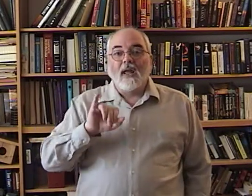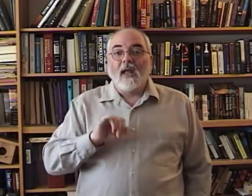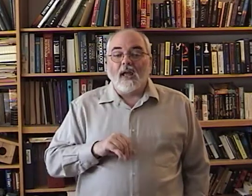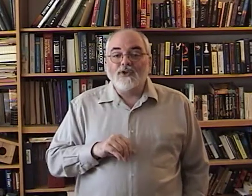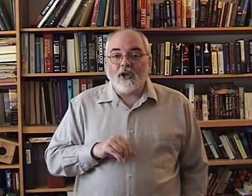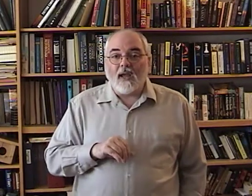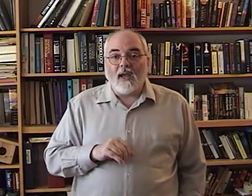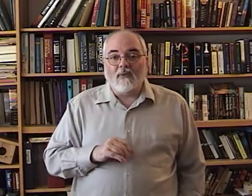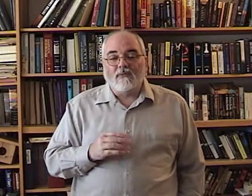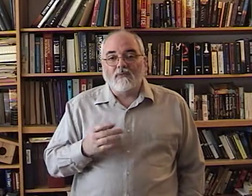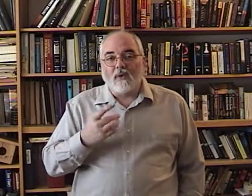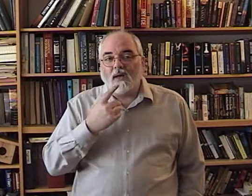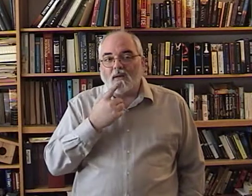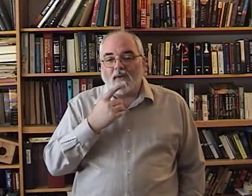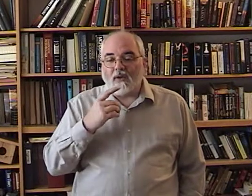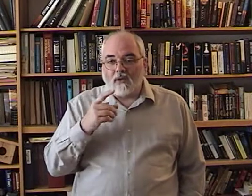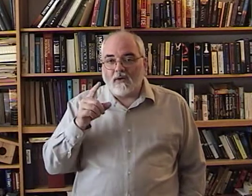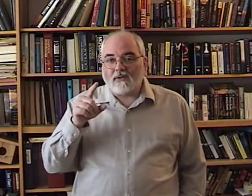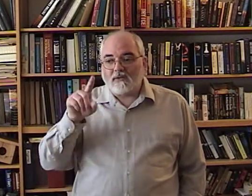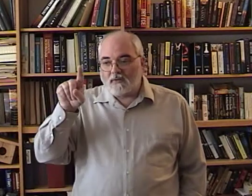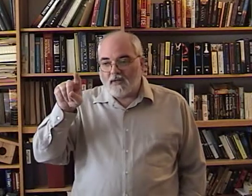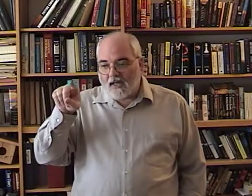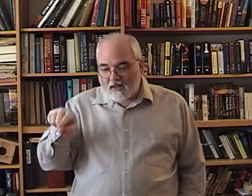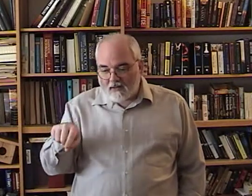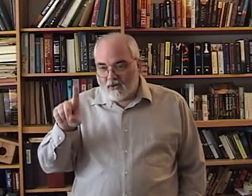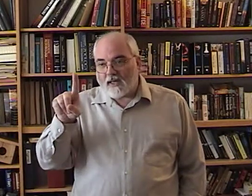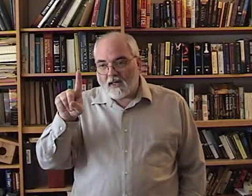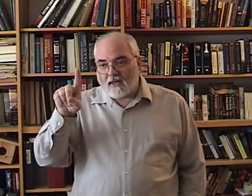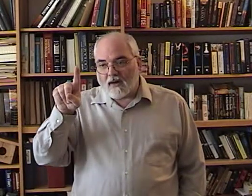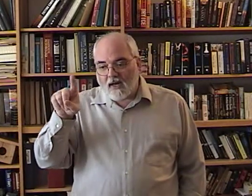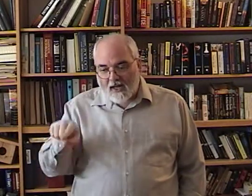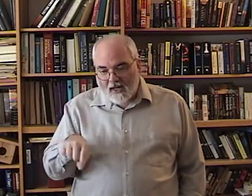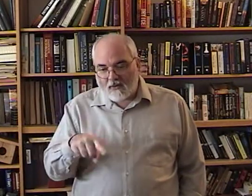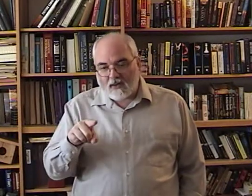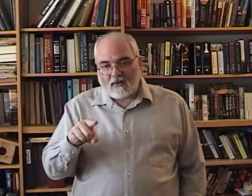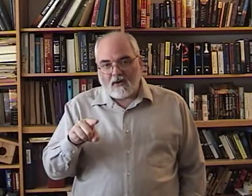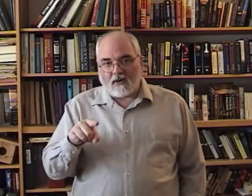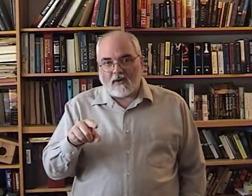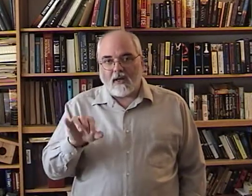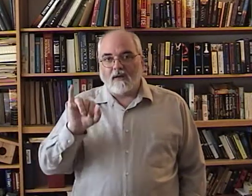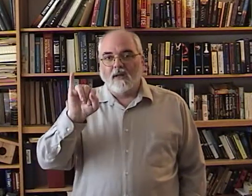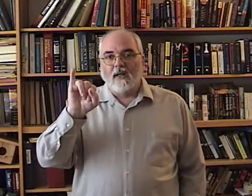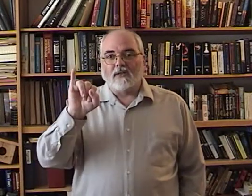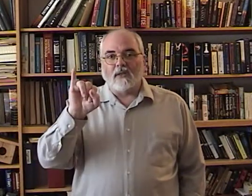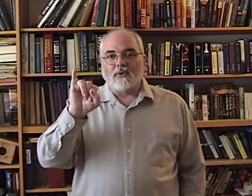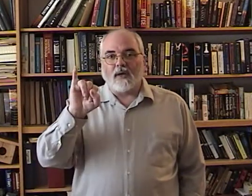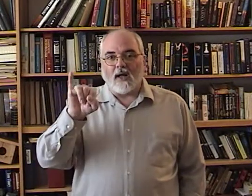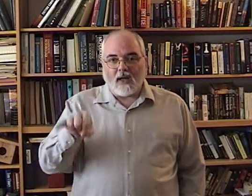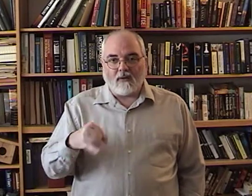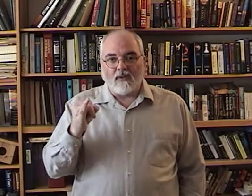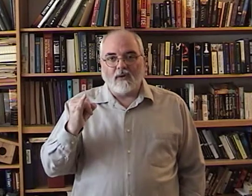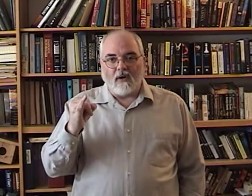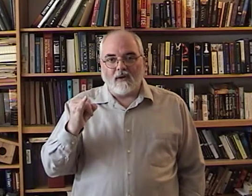A J. Well, if it looks, it kind of looks like a letter I with a hook, right? So, let's do an I with a hook.